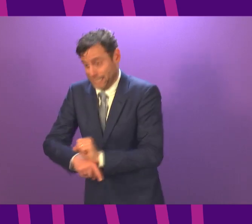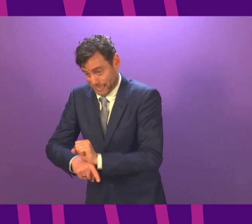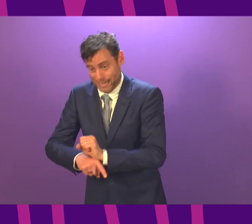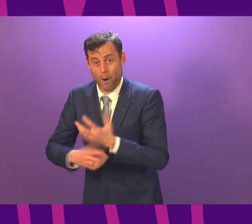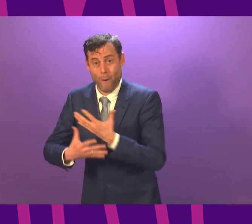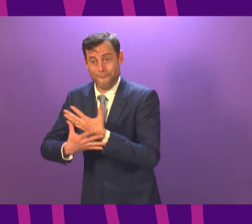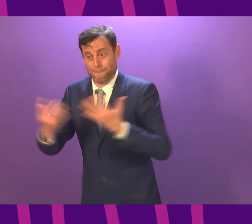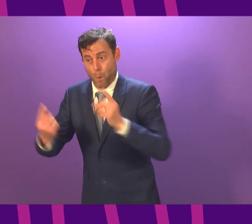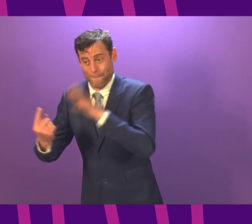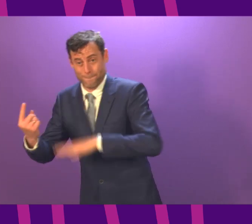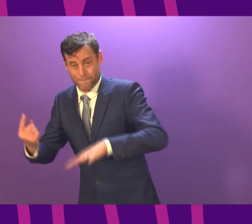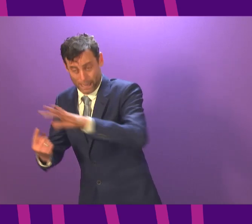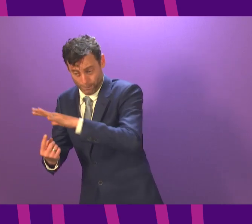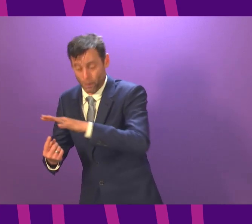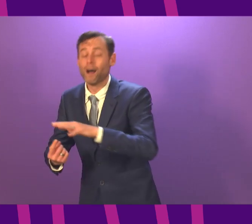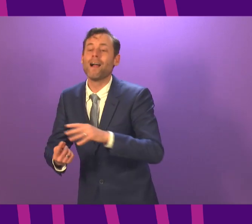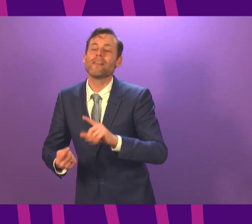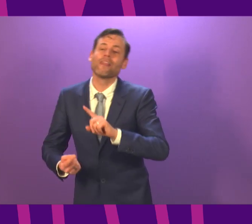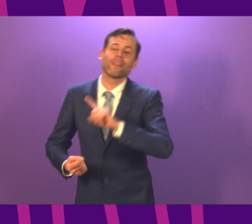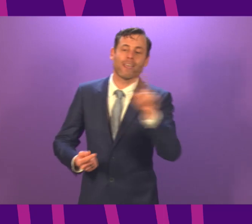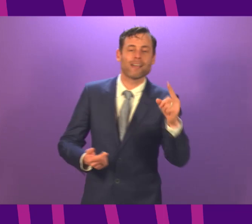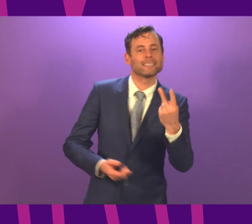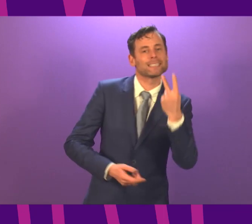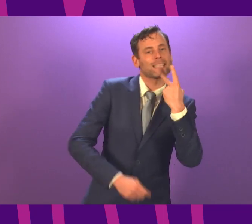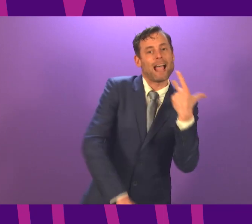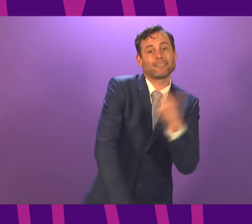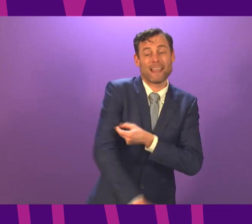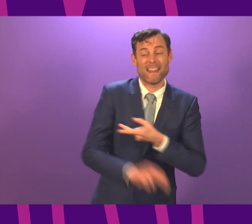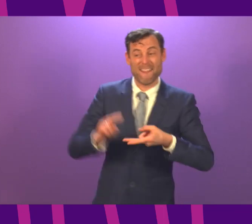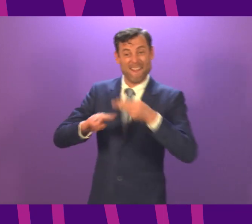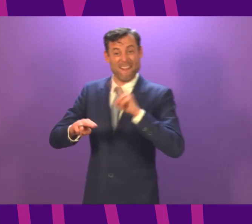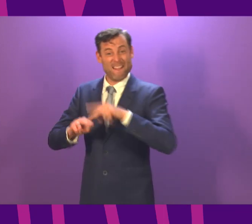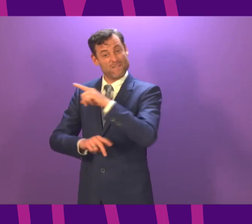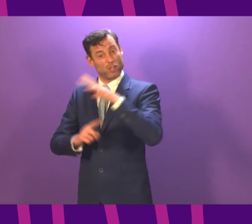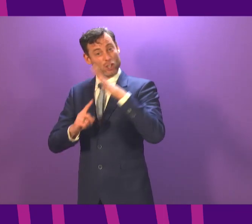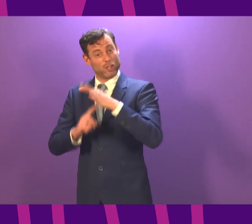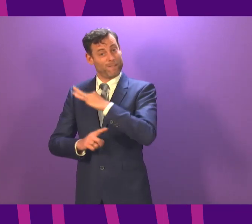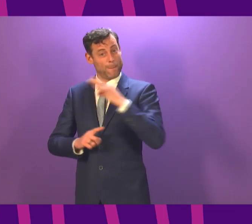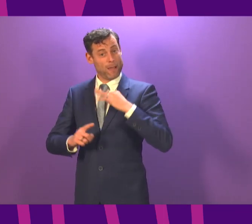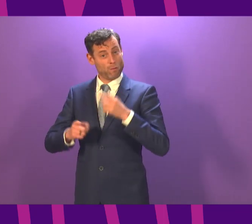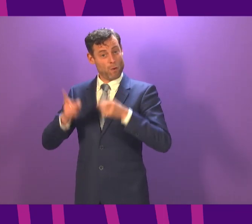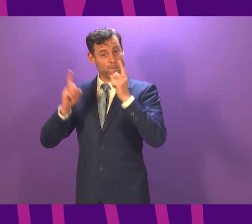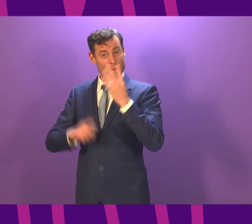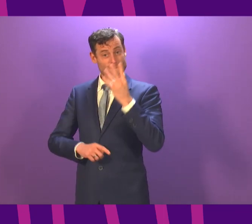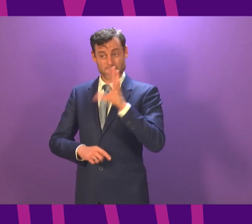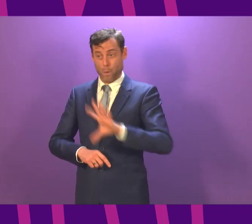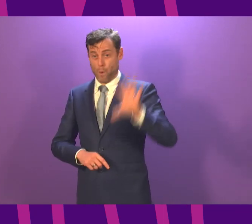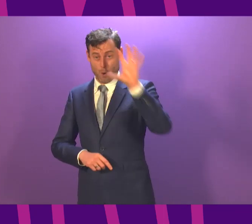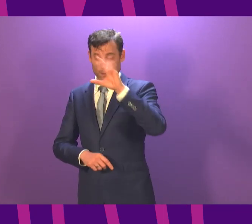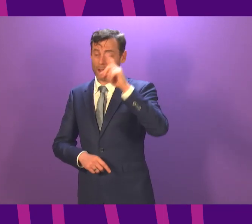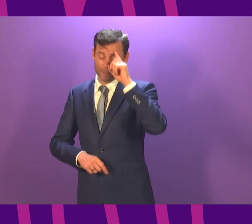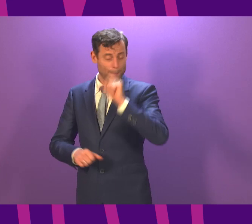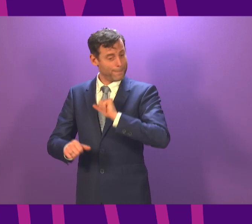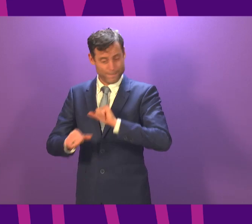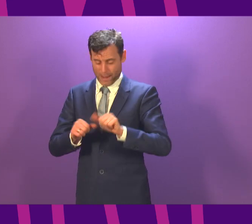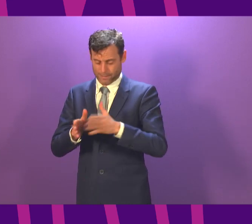think if they believe that that is a safe and sensible thing to do then I think it is incumbent on politicians to follow that advice. The